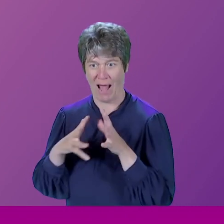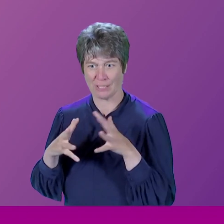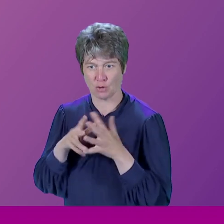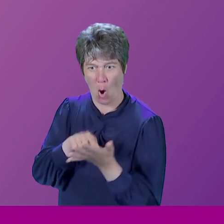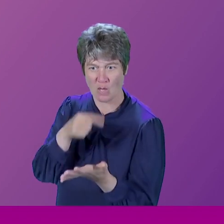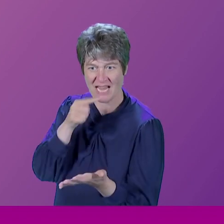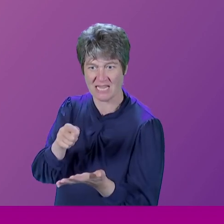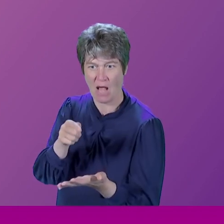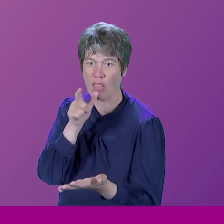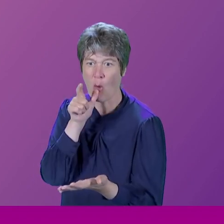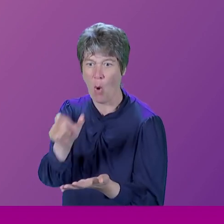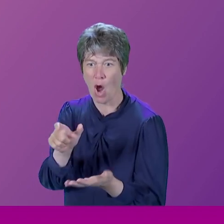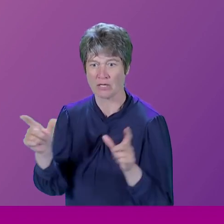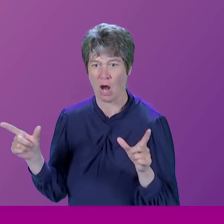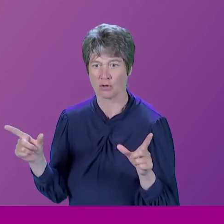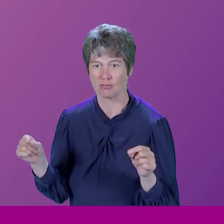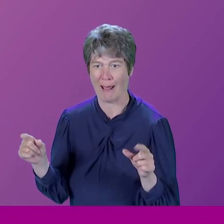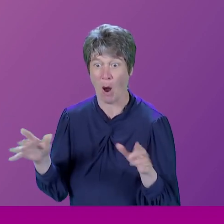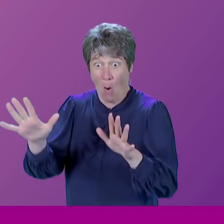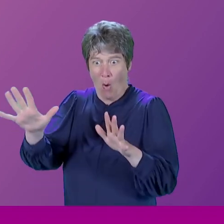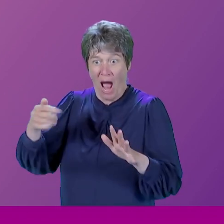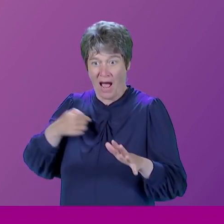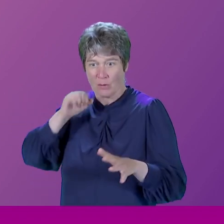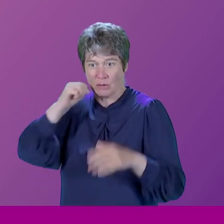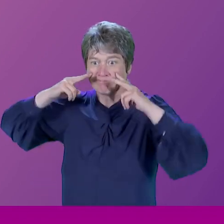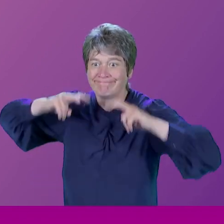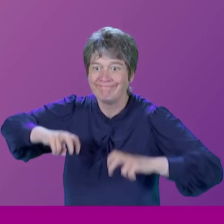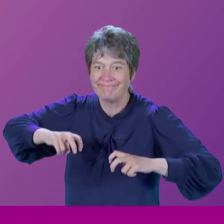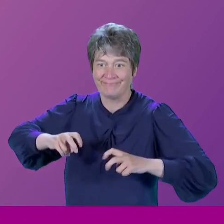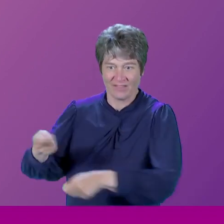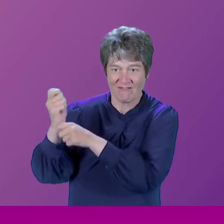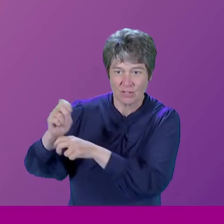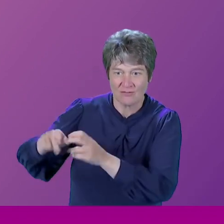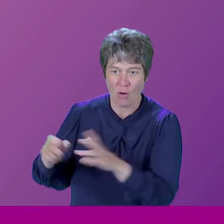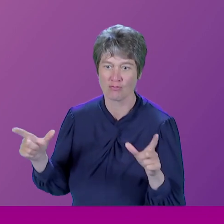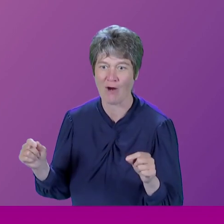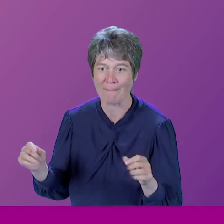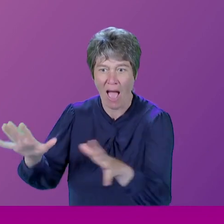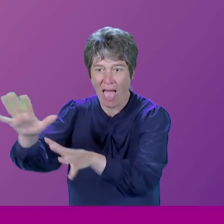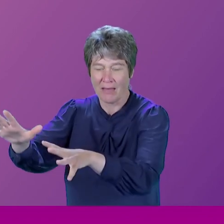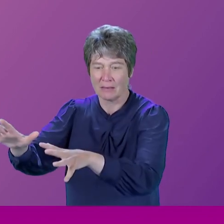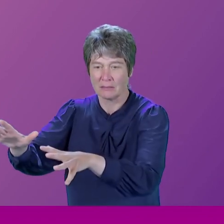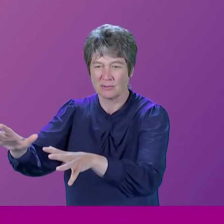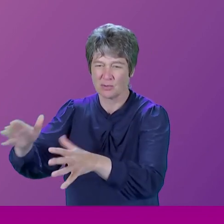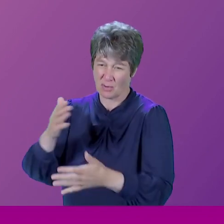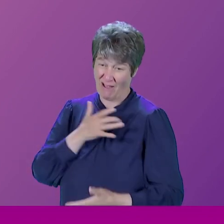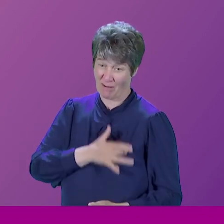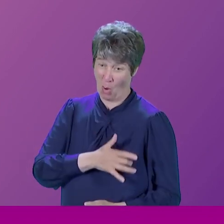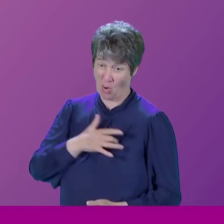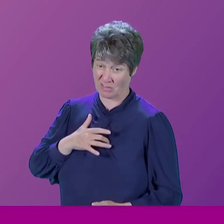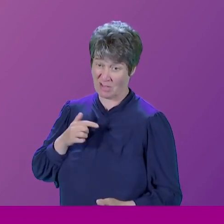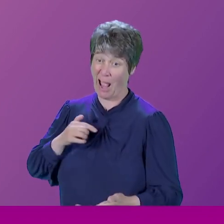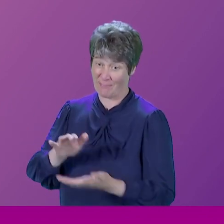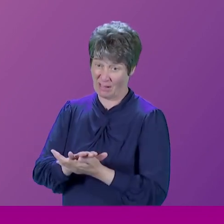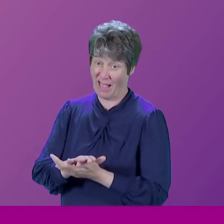very tenuous indeed. So, actually, I'm quite pleased we got rid of the book. So, what we've done instead